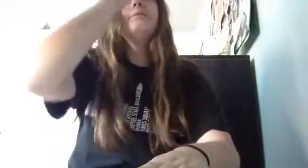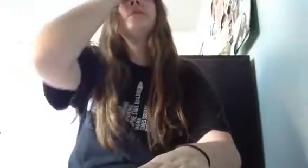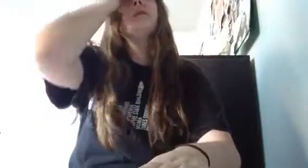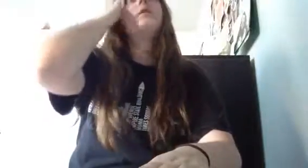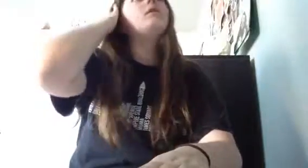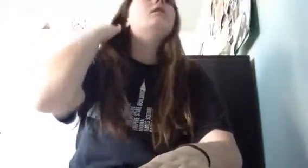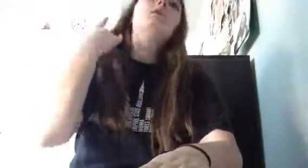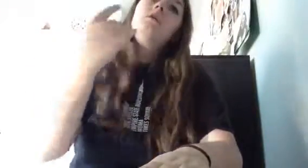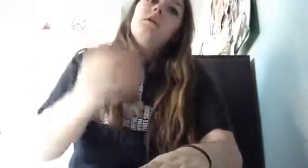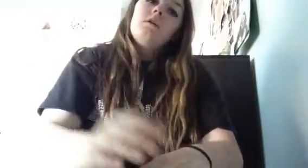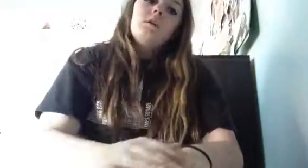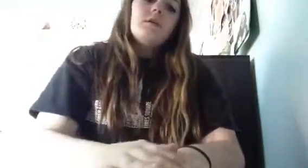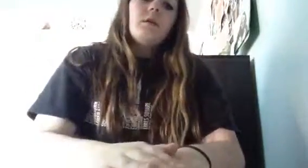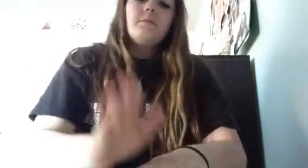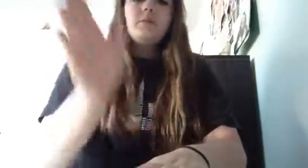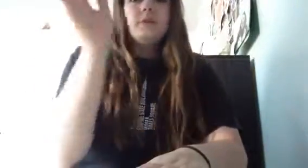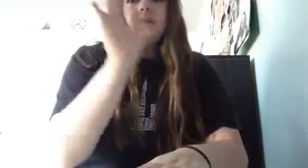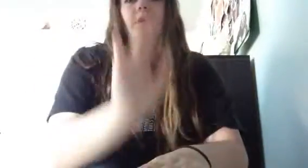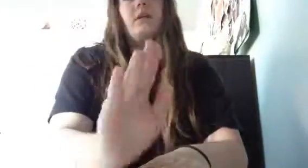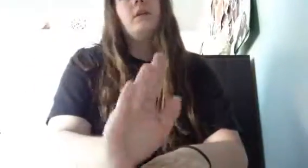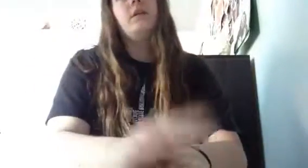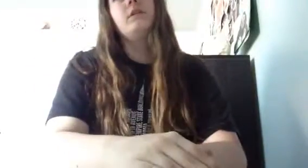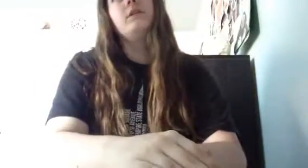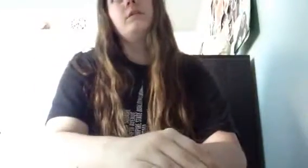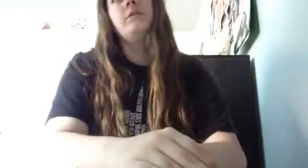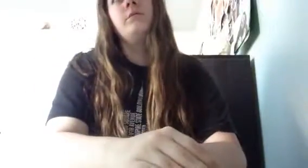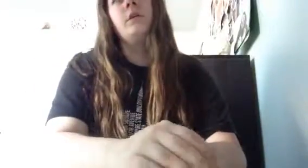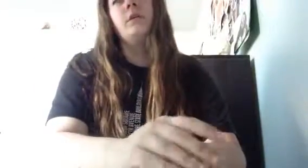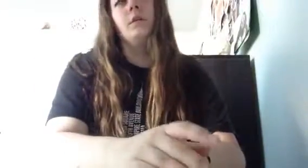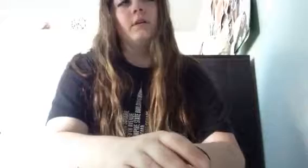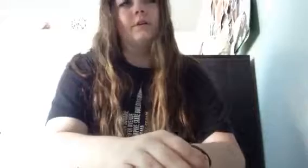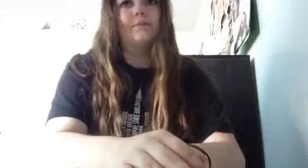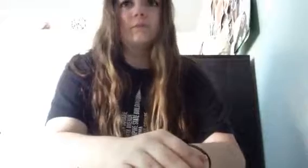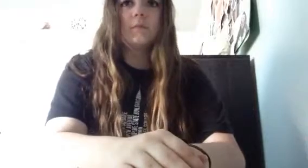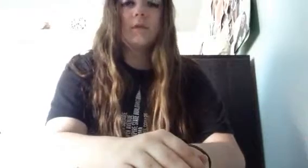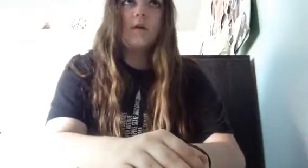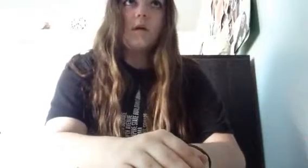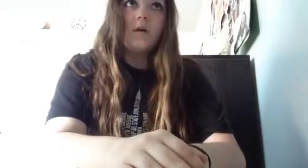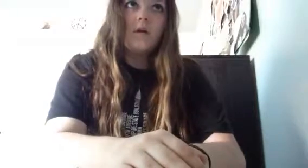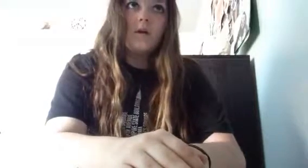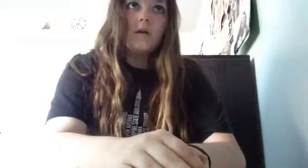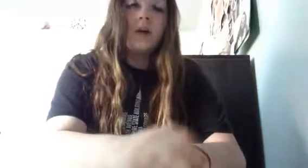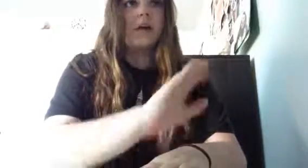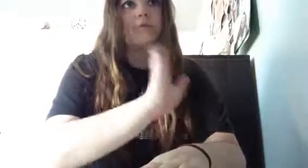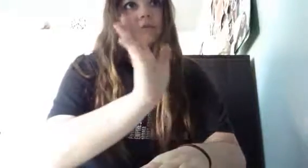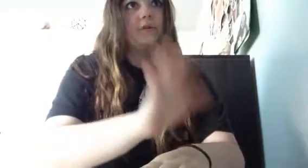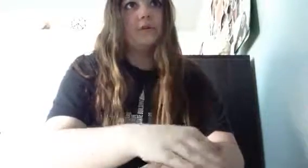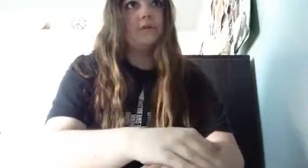going up to steep hill these two um other high schoolers